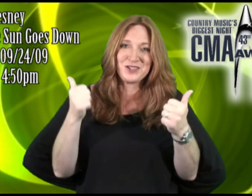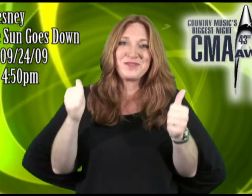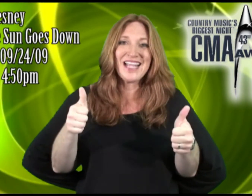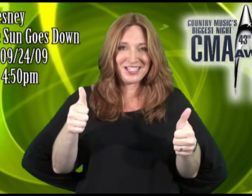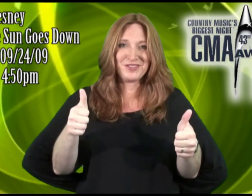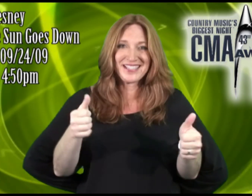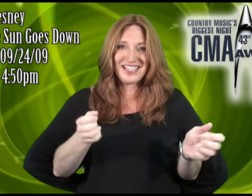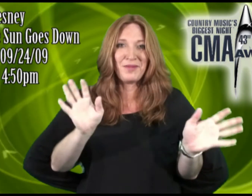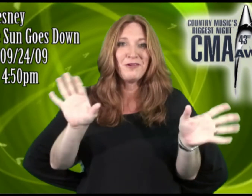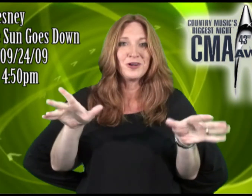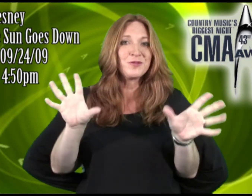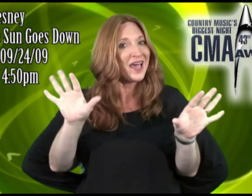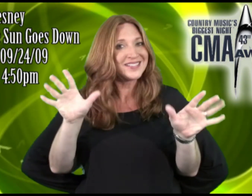a different way, because you're very much of us.